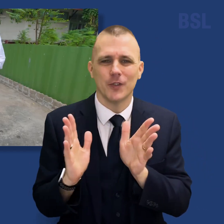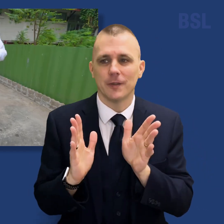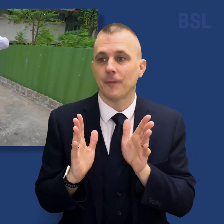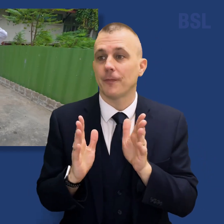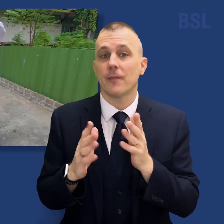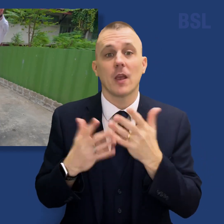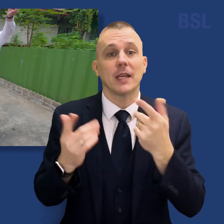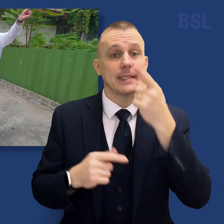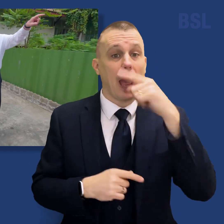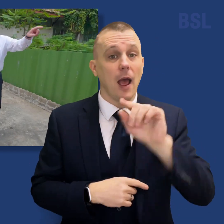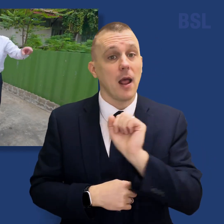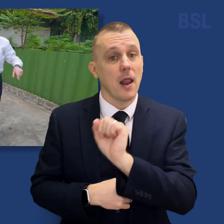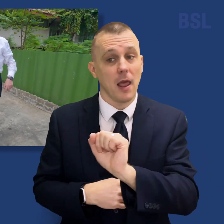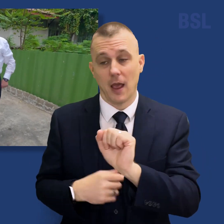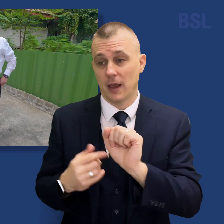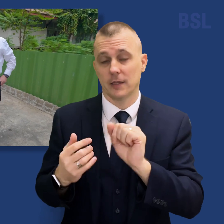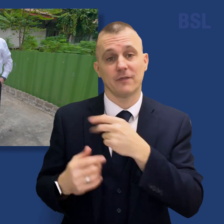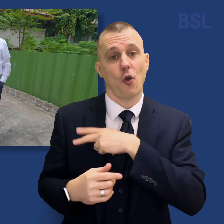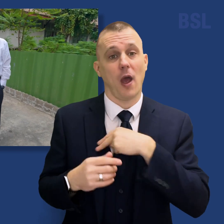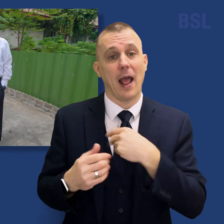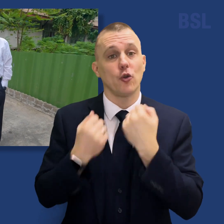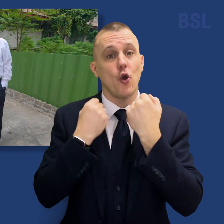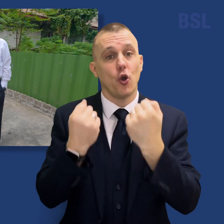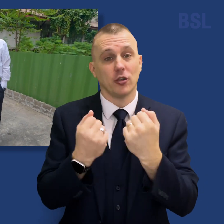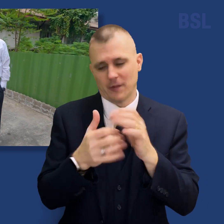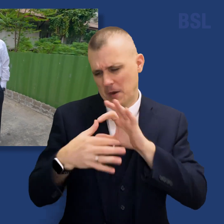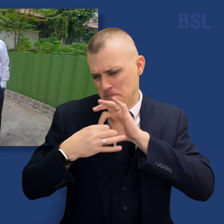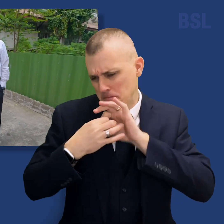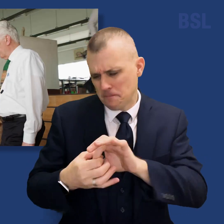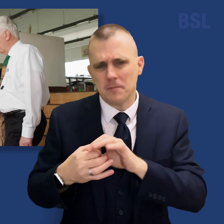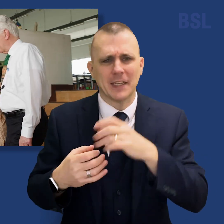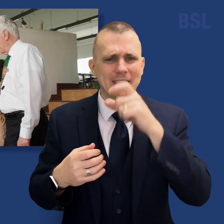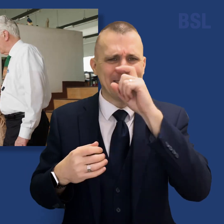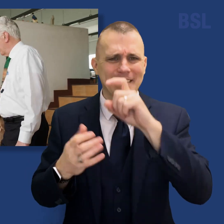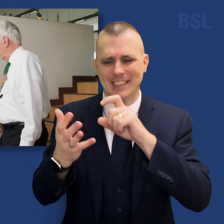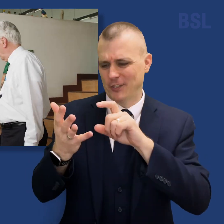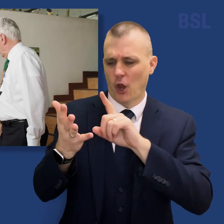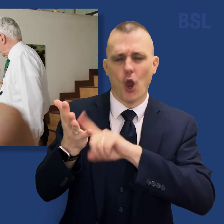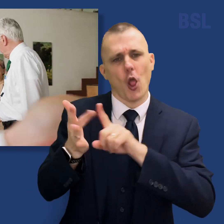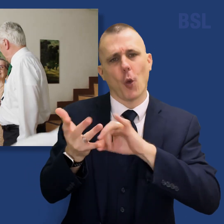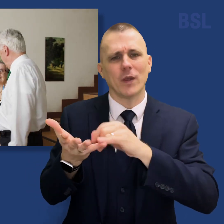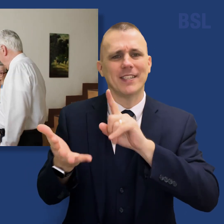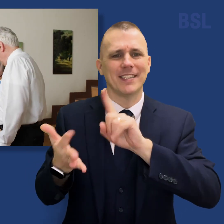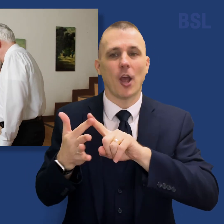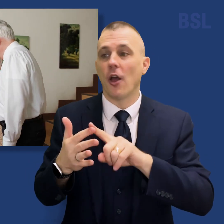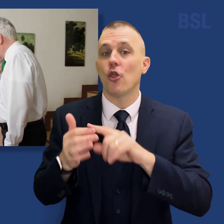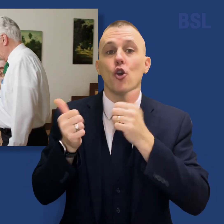In Thailand, Elder Uchtdorf became fast friends with Sister Louise of the Good Shepherd Sisters of Bangkok.